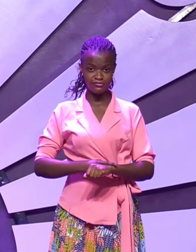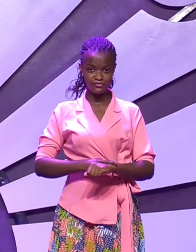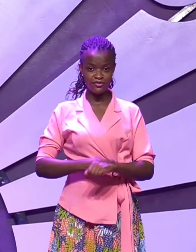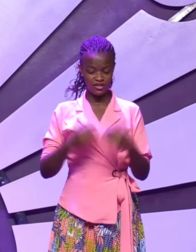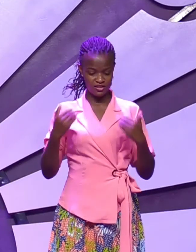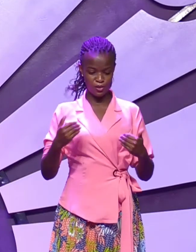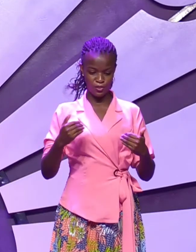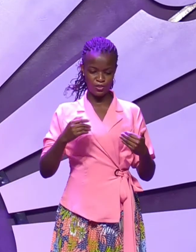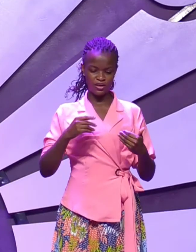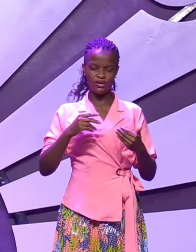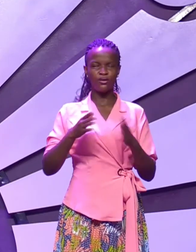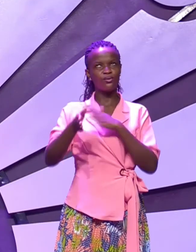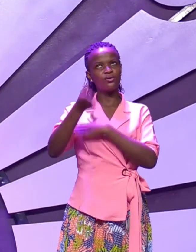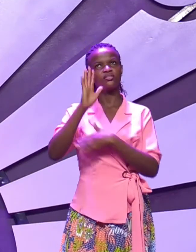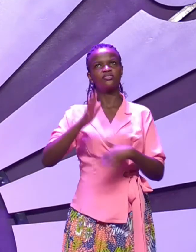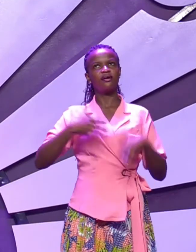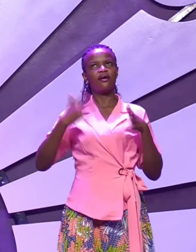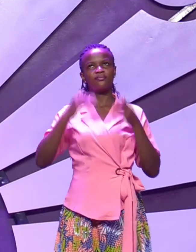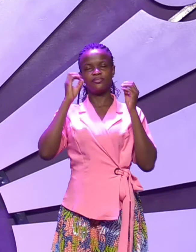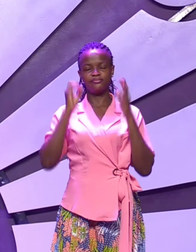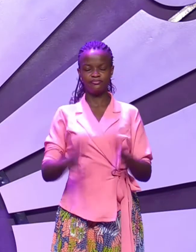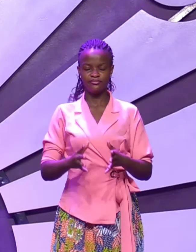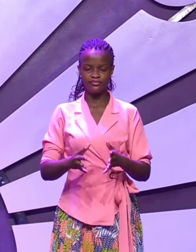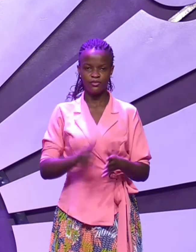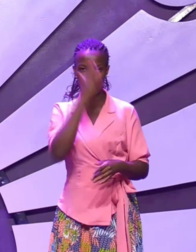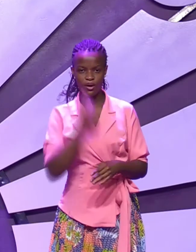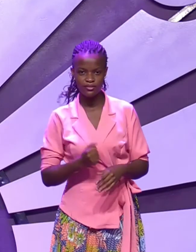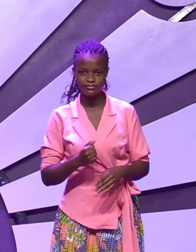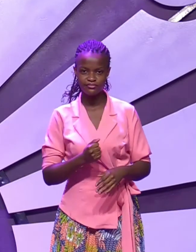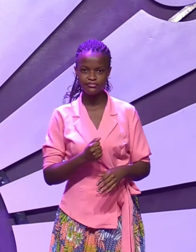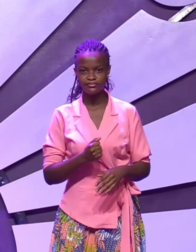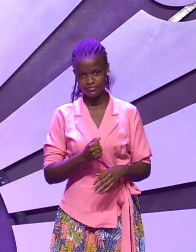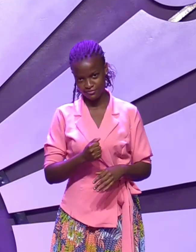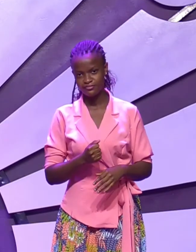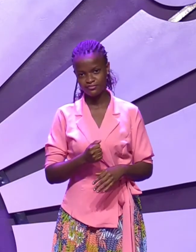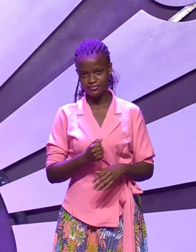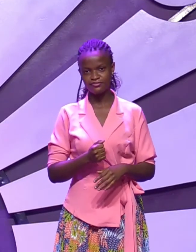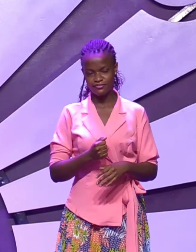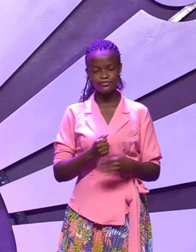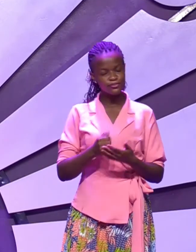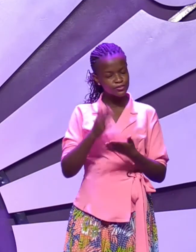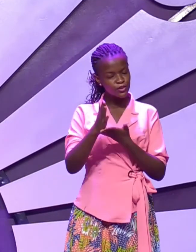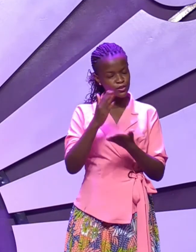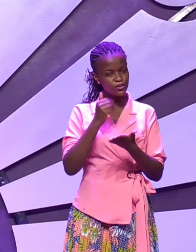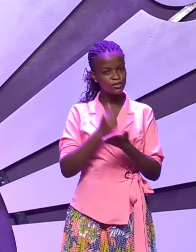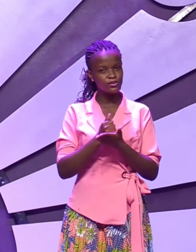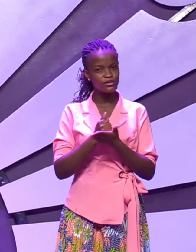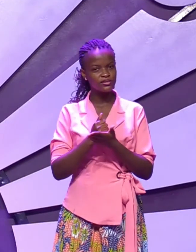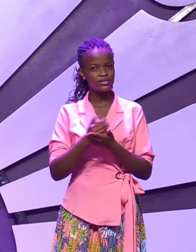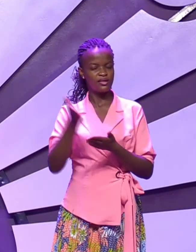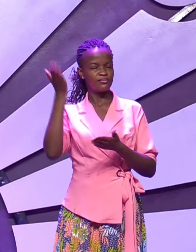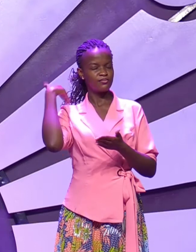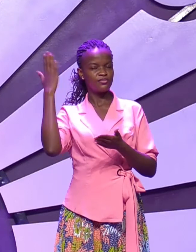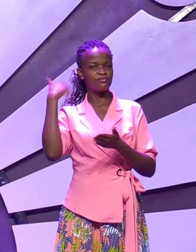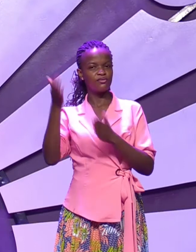That did not please God. Do you know why? Because God in the past